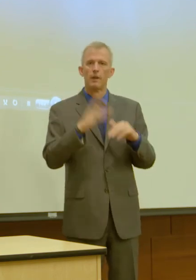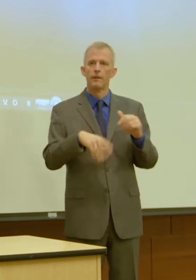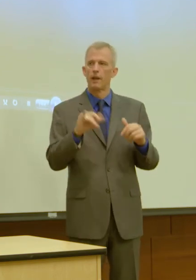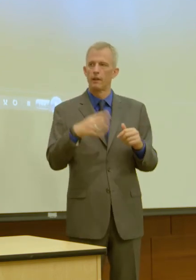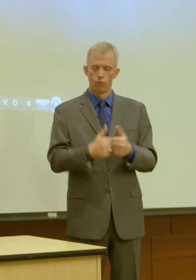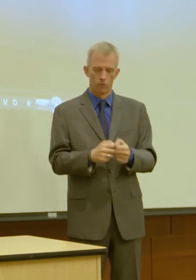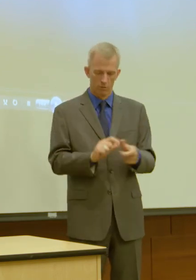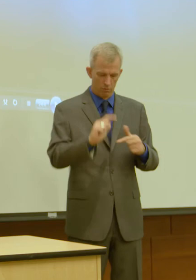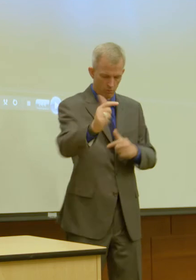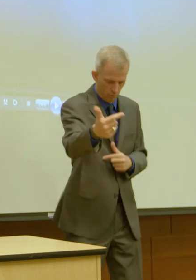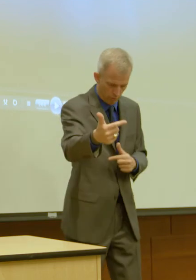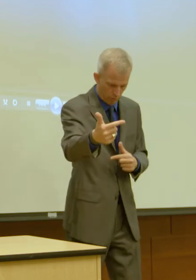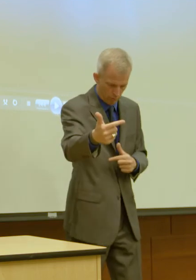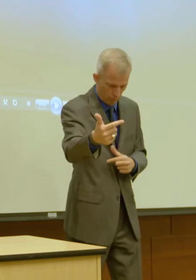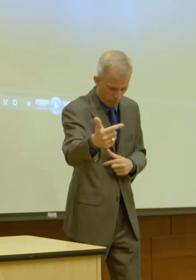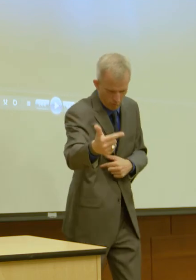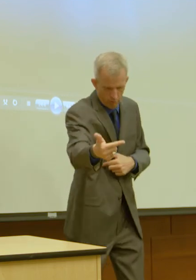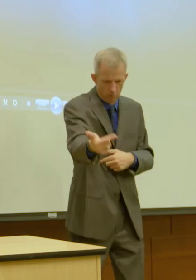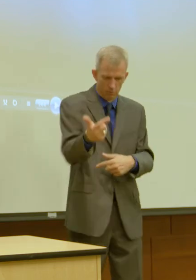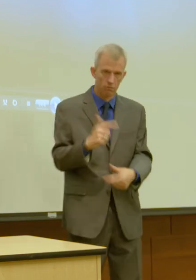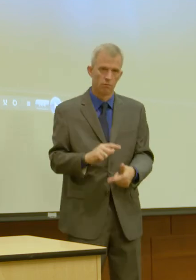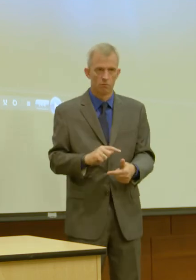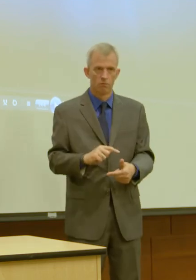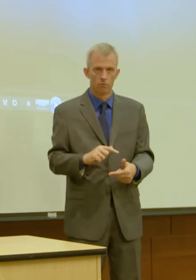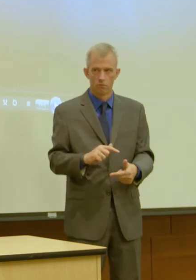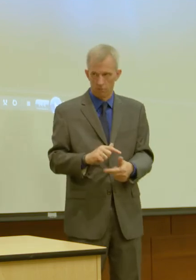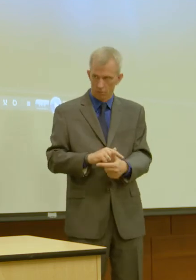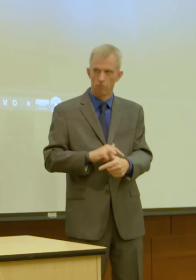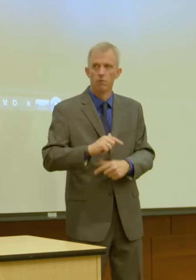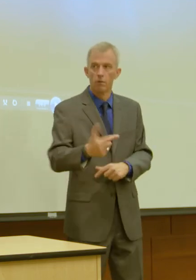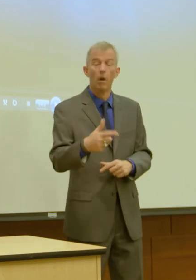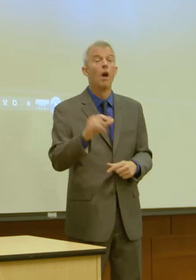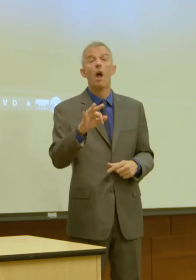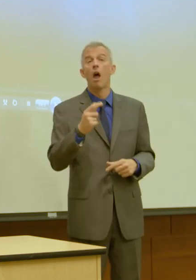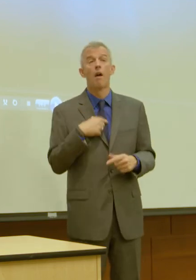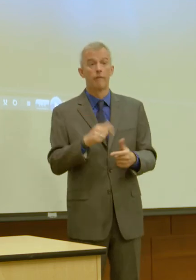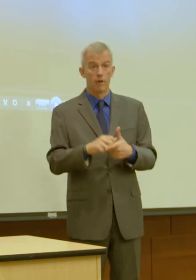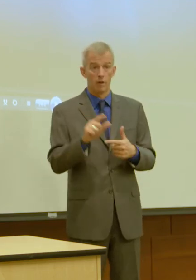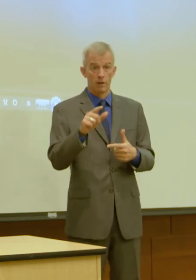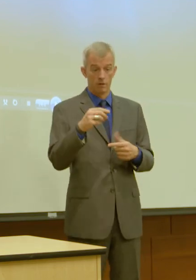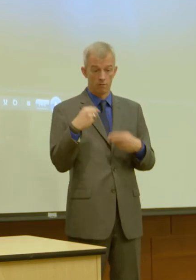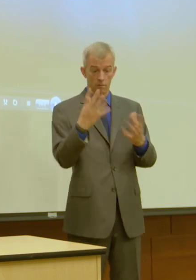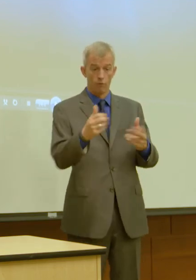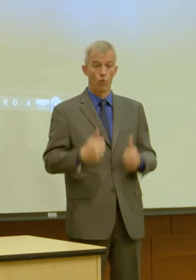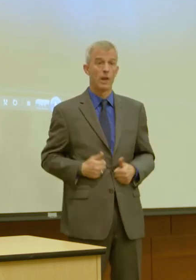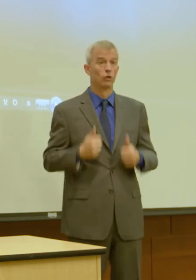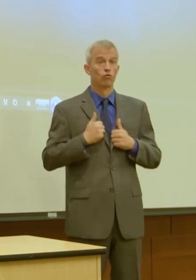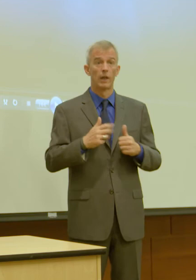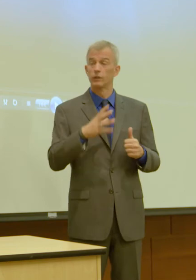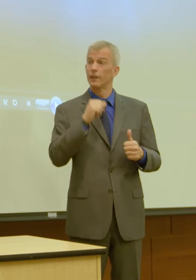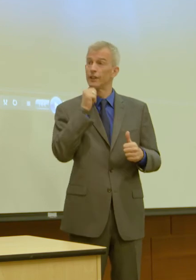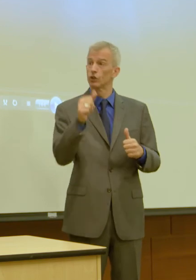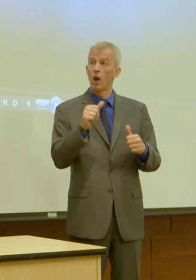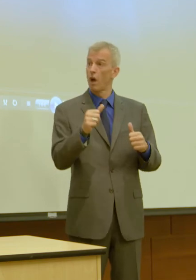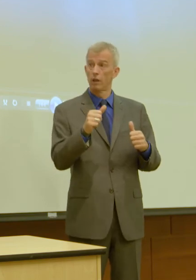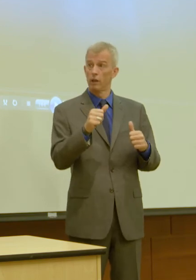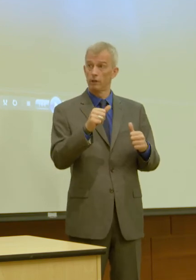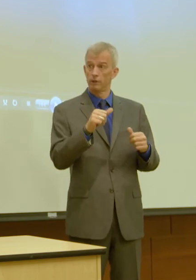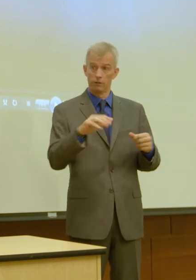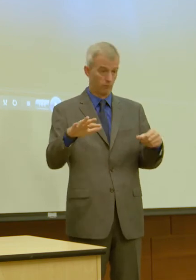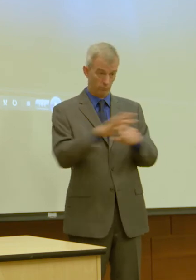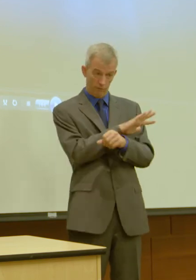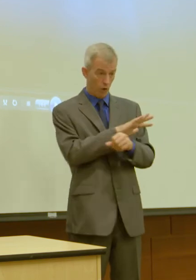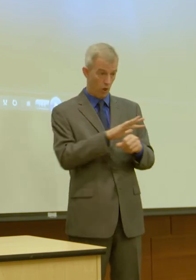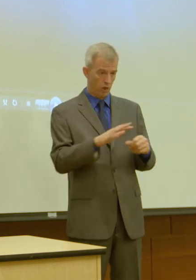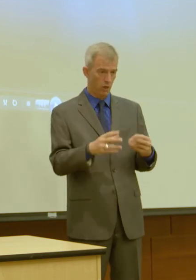texting back and forth. If I give you a location, uh, through a text and it's not complete, the dispatcher has to reply that same way and then wait